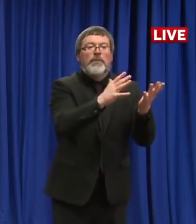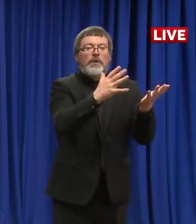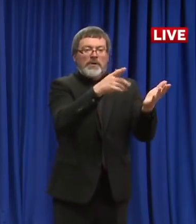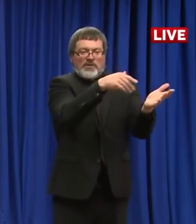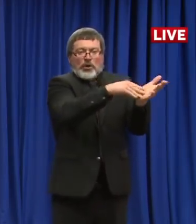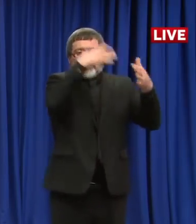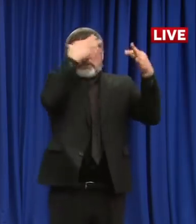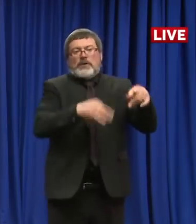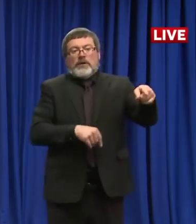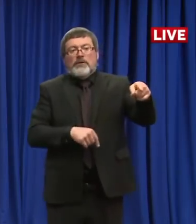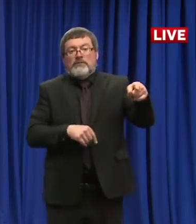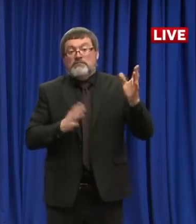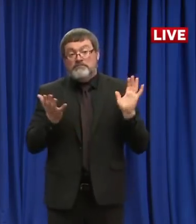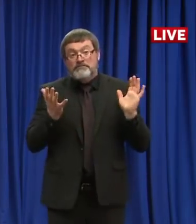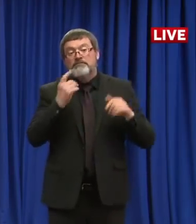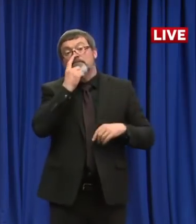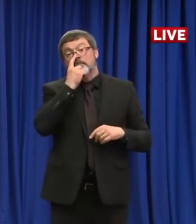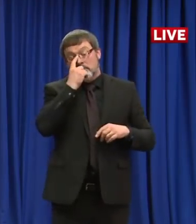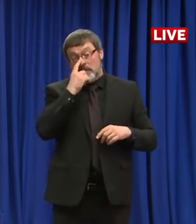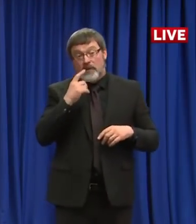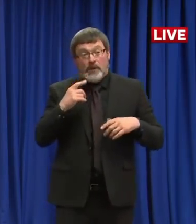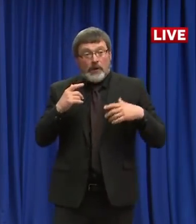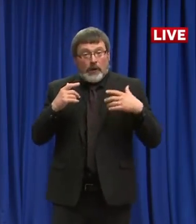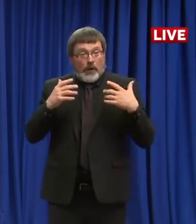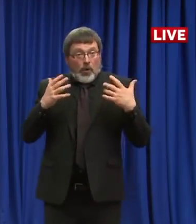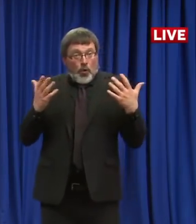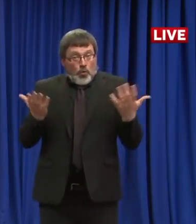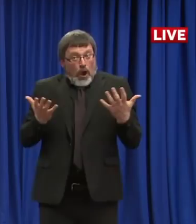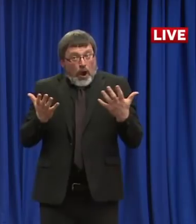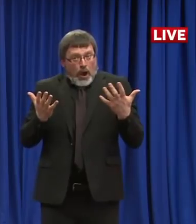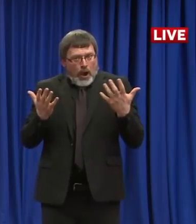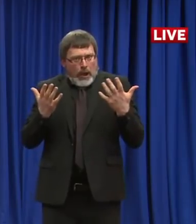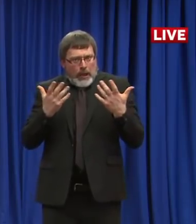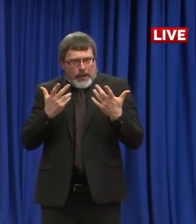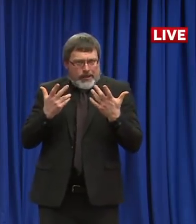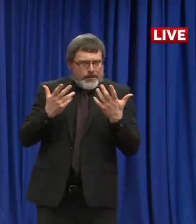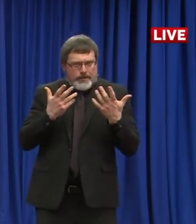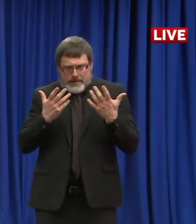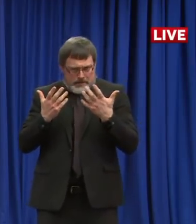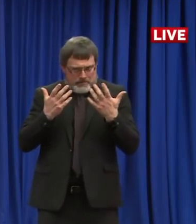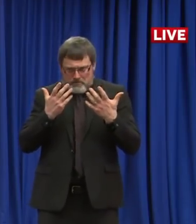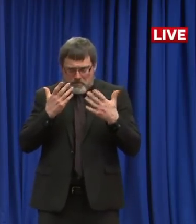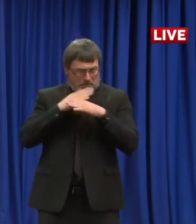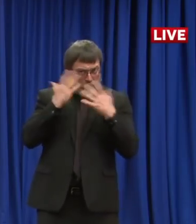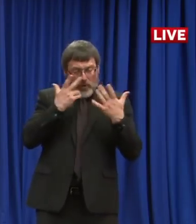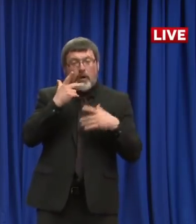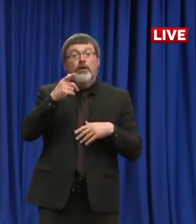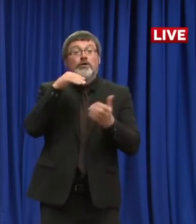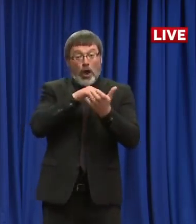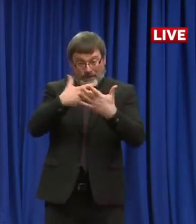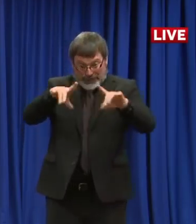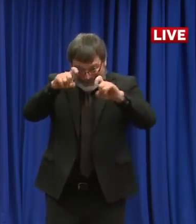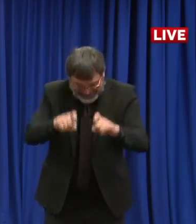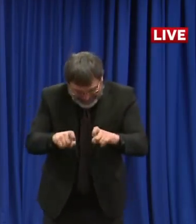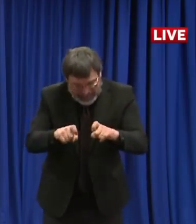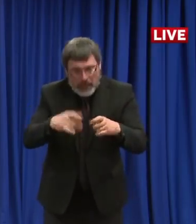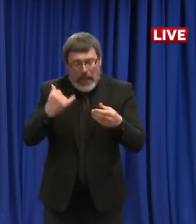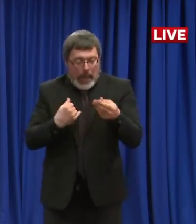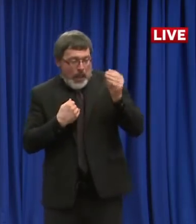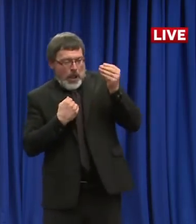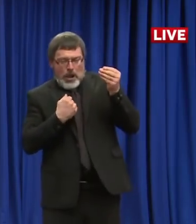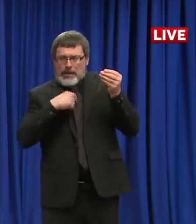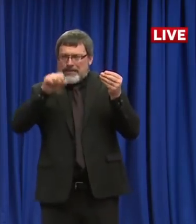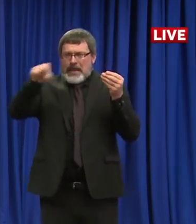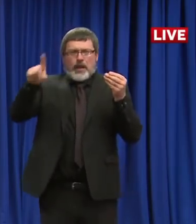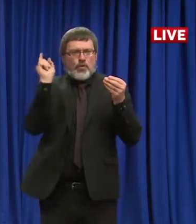finding in the community, even if they want to test a patient, is where do they send someone? And so there's a couple answers for that. The CDC has put